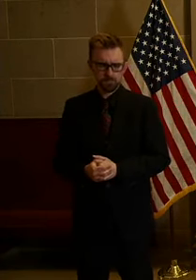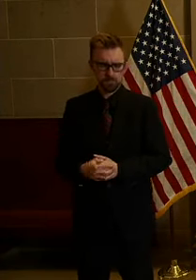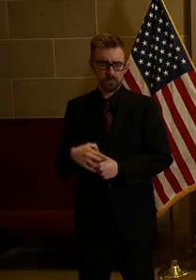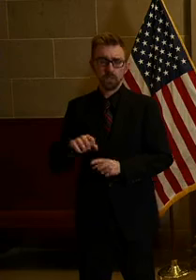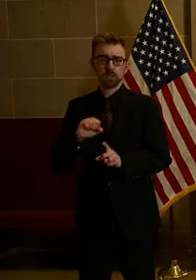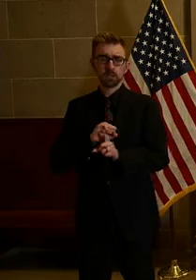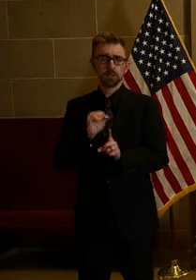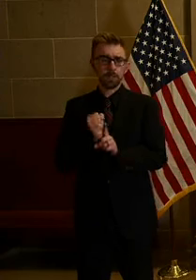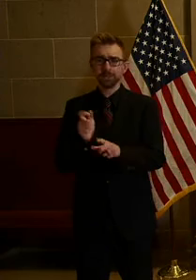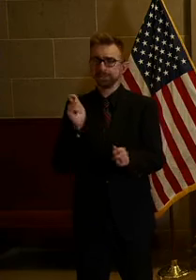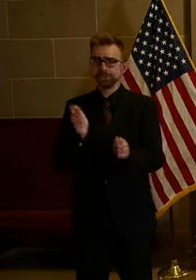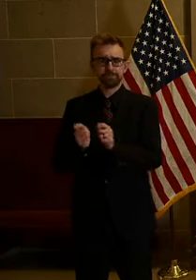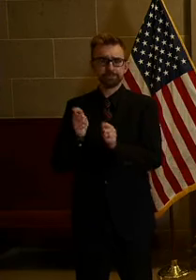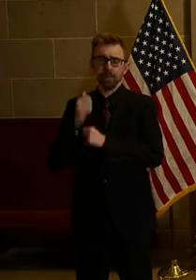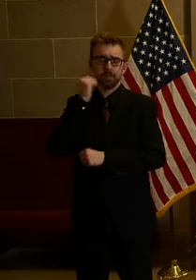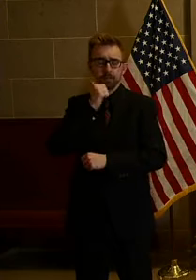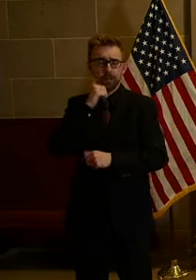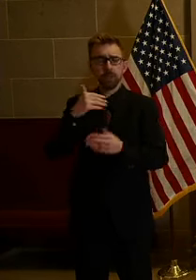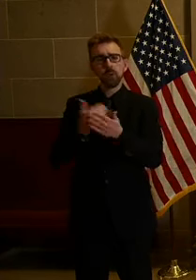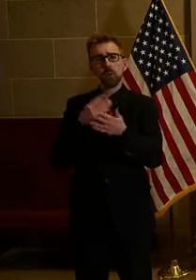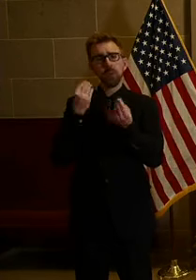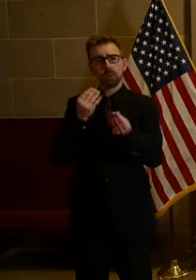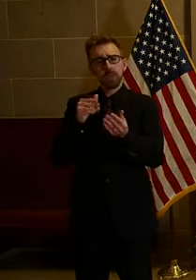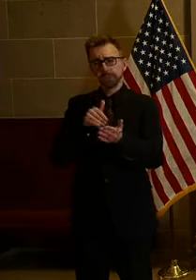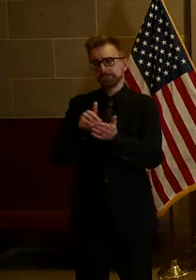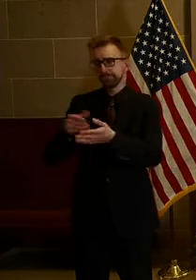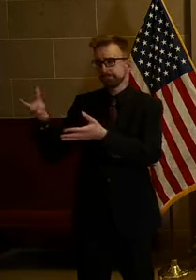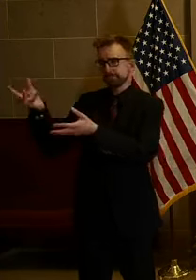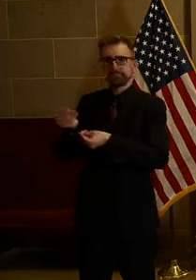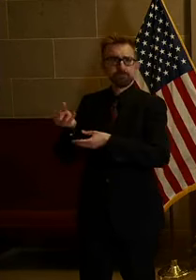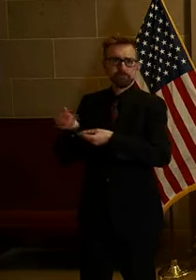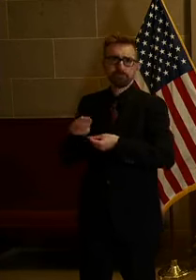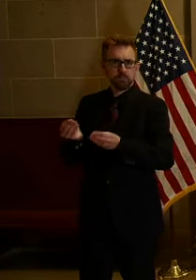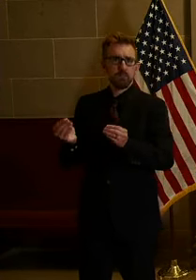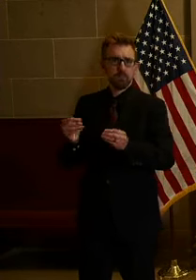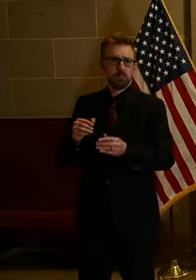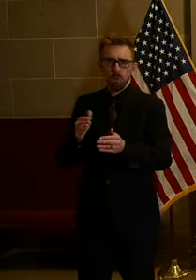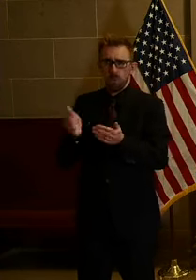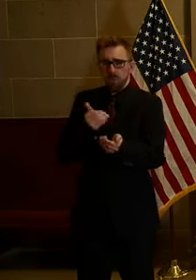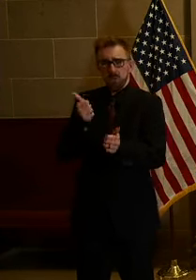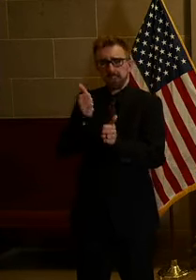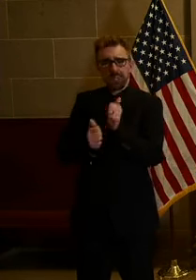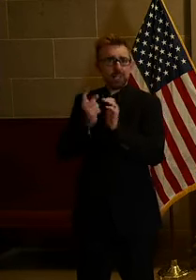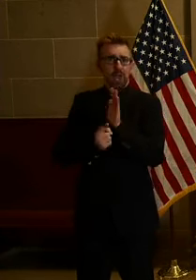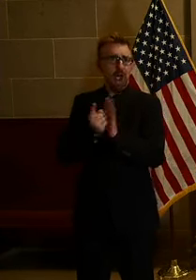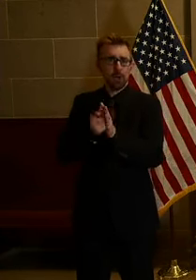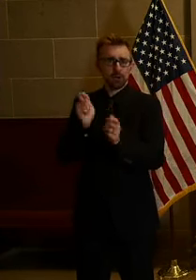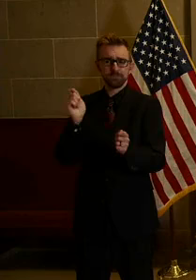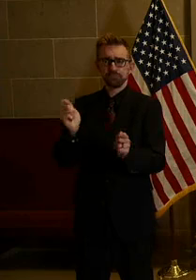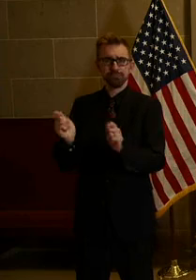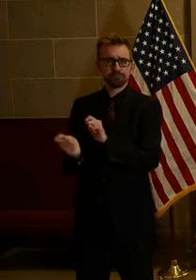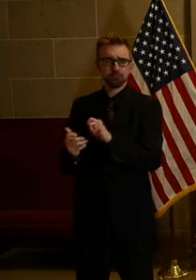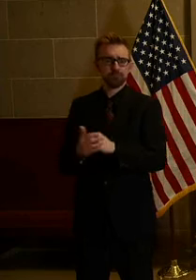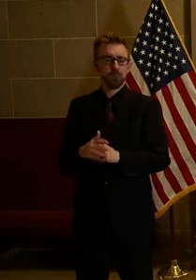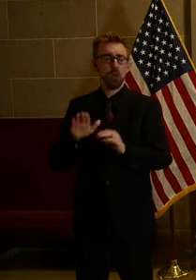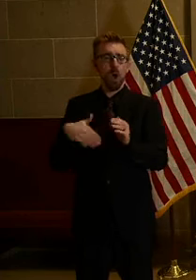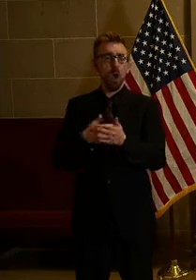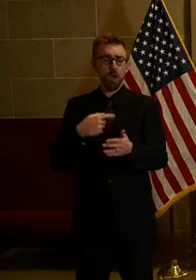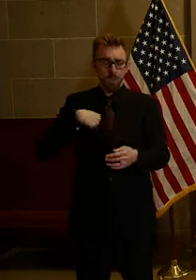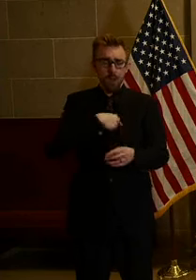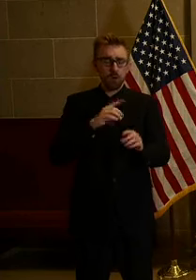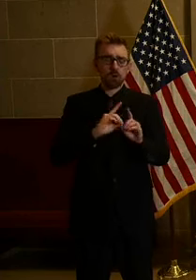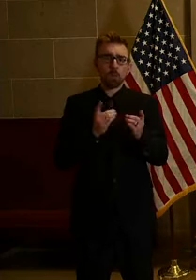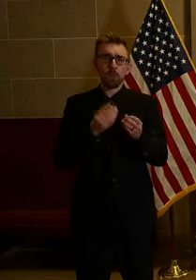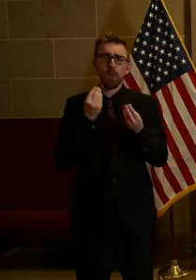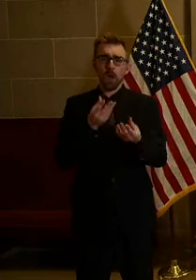there's new information to share all the time, virtually every hour. All department updates can be found on our